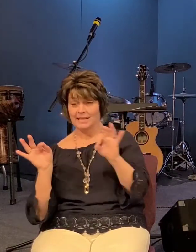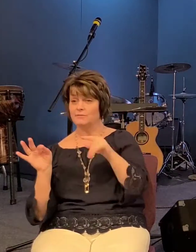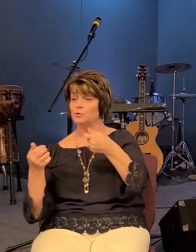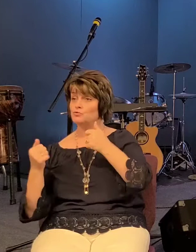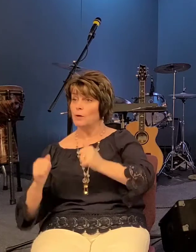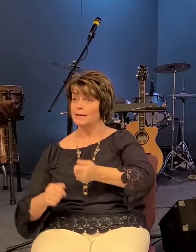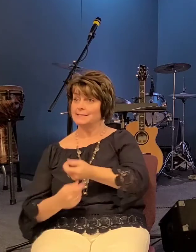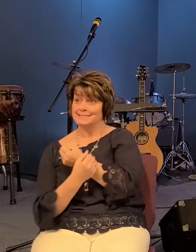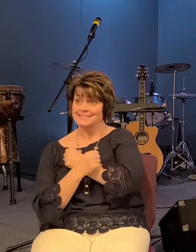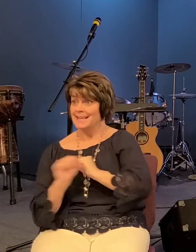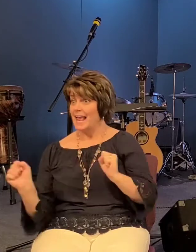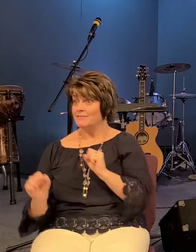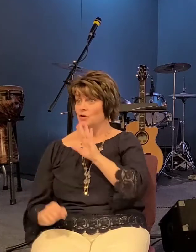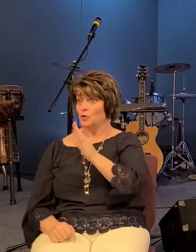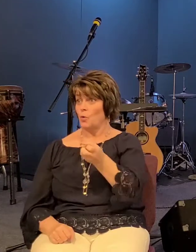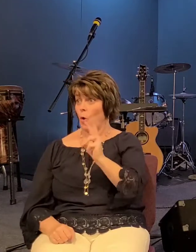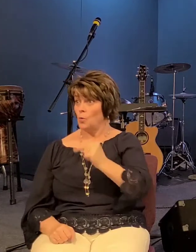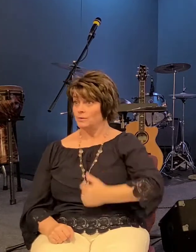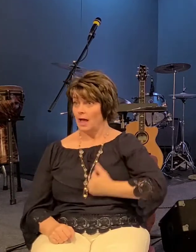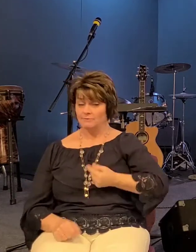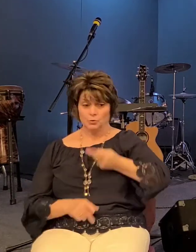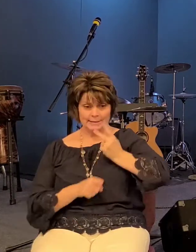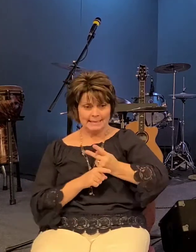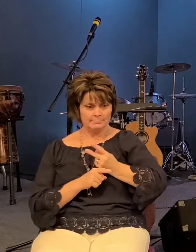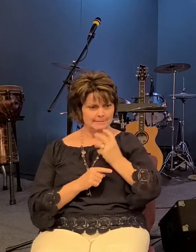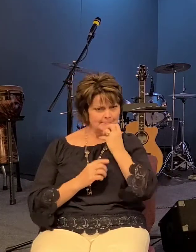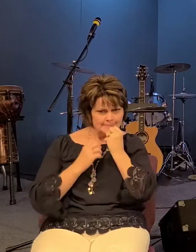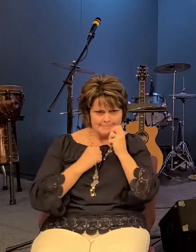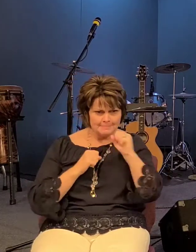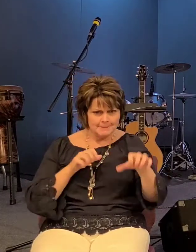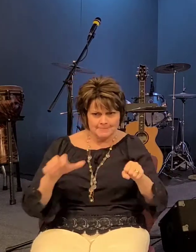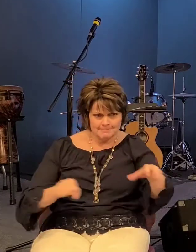to save their life to hold on to their life